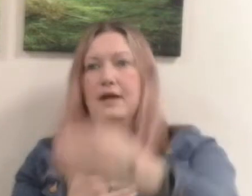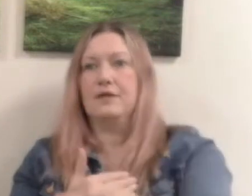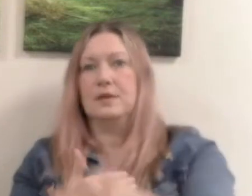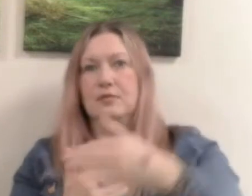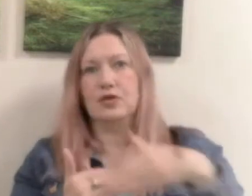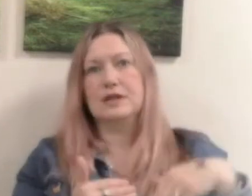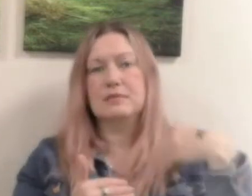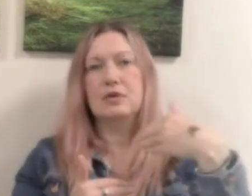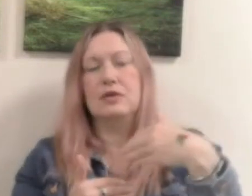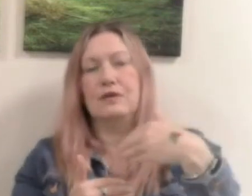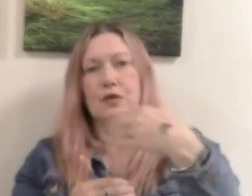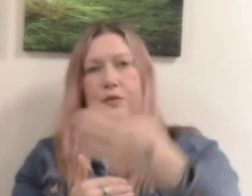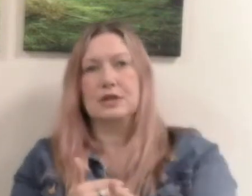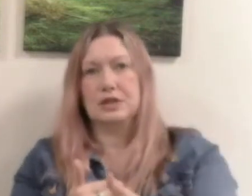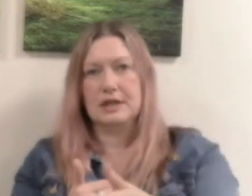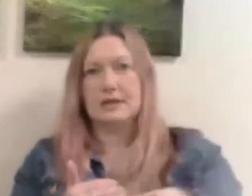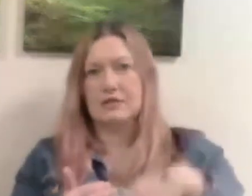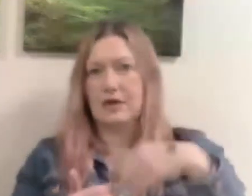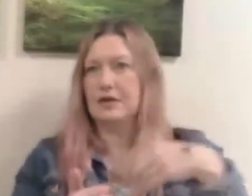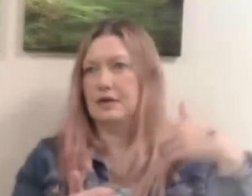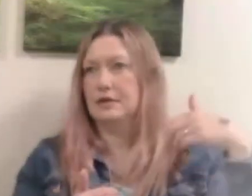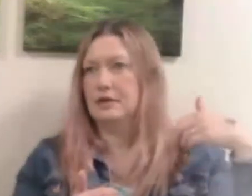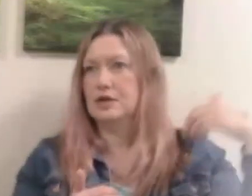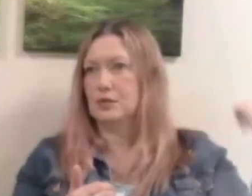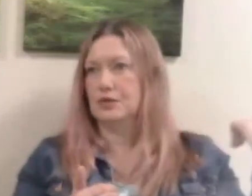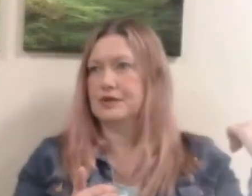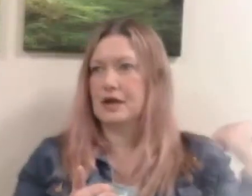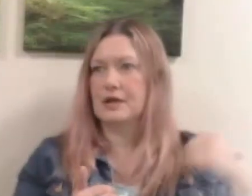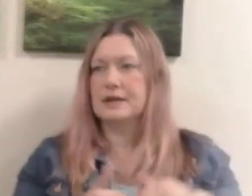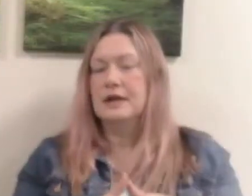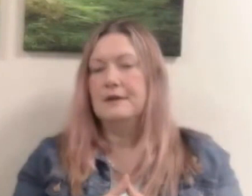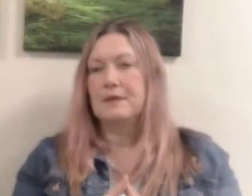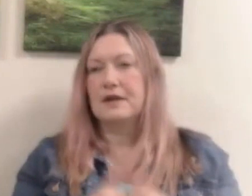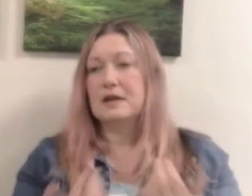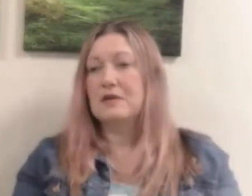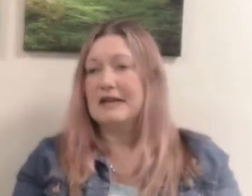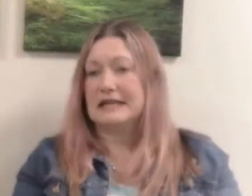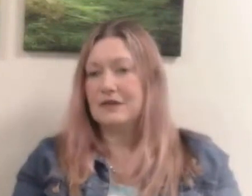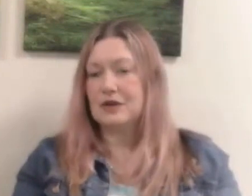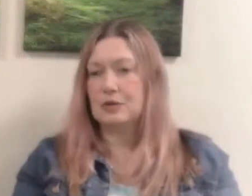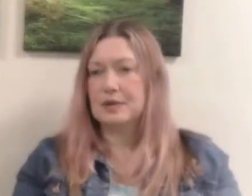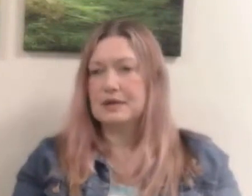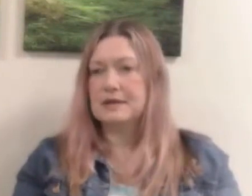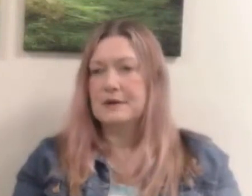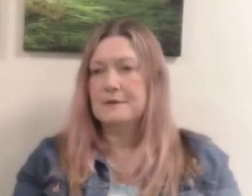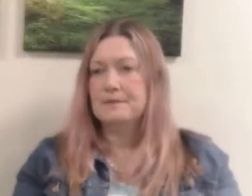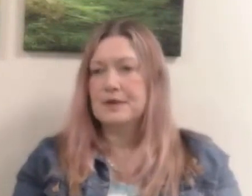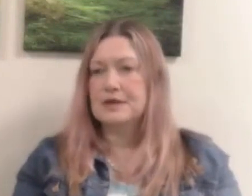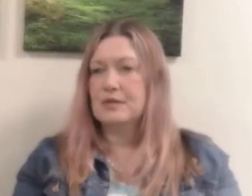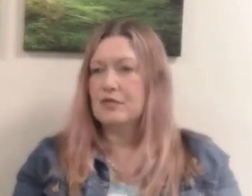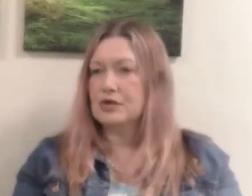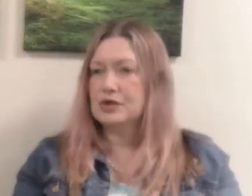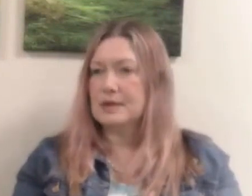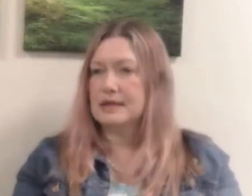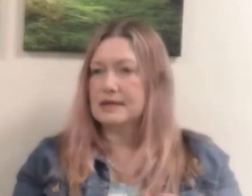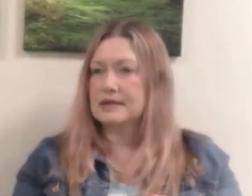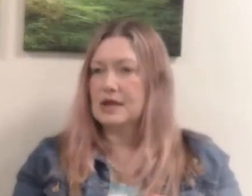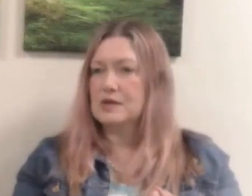from them trying to move forward to jesus rather than towards those and i think it'd be really difficult because some wrongdoings are so